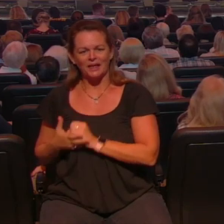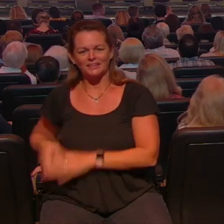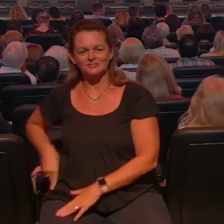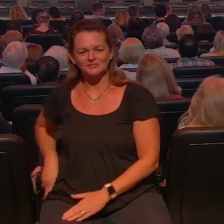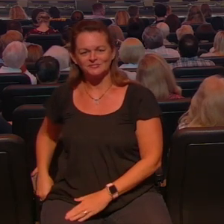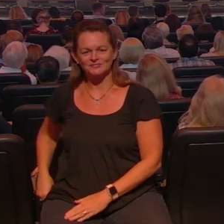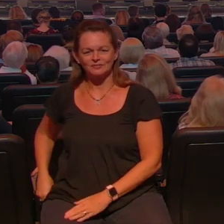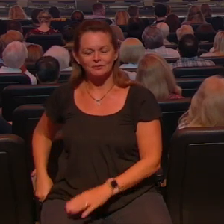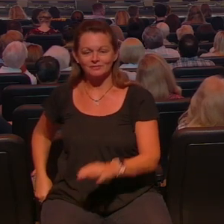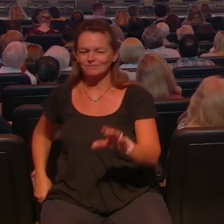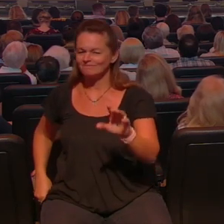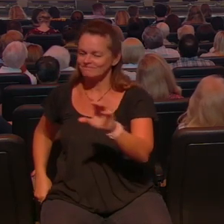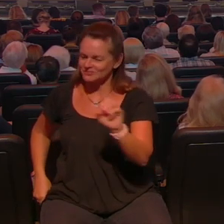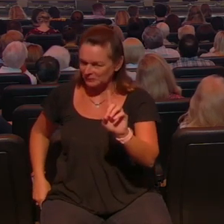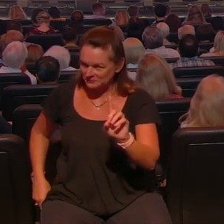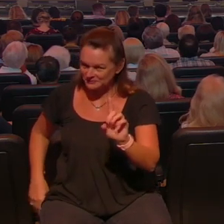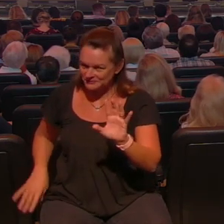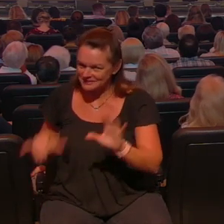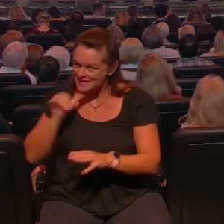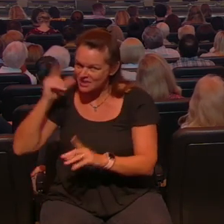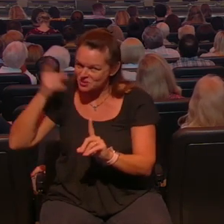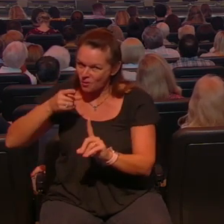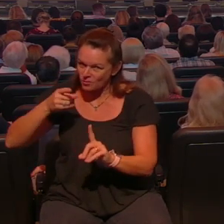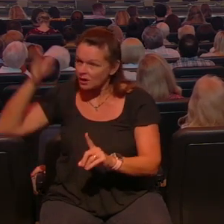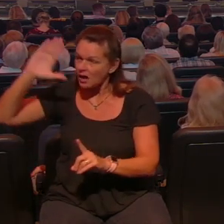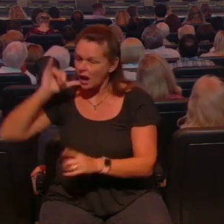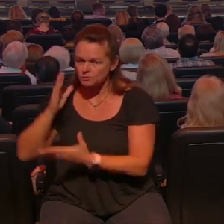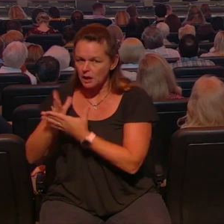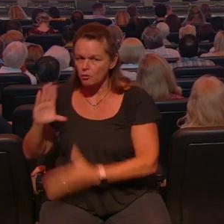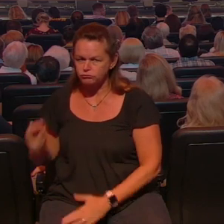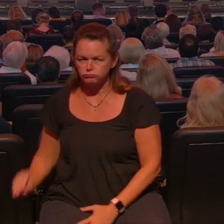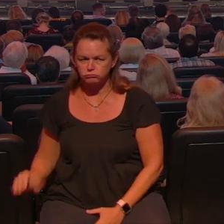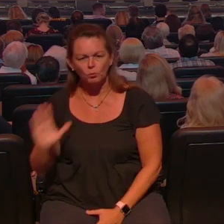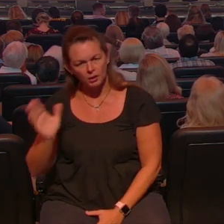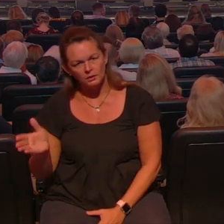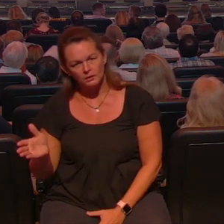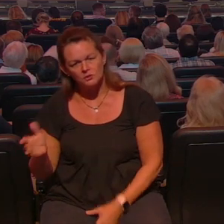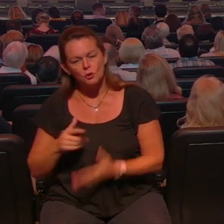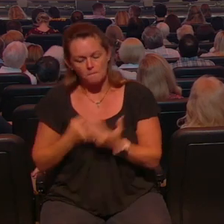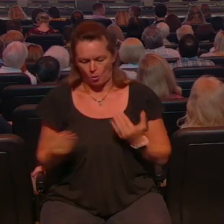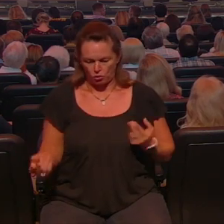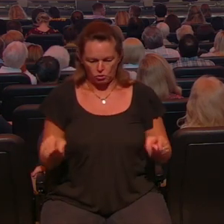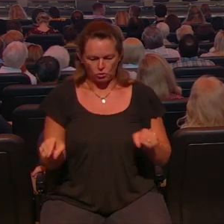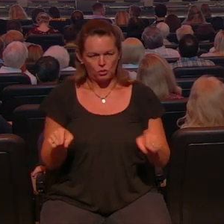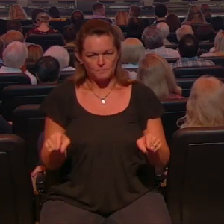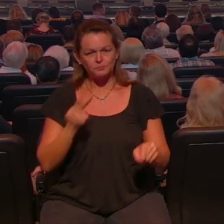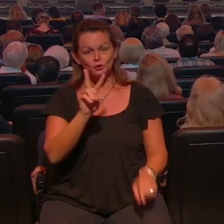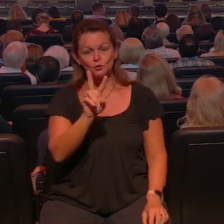open the windows of heaven over you you've got to be generous but you got to be a good steward and you got to learn how to be a steward now I